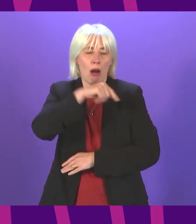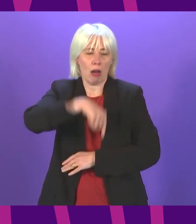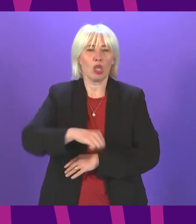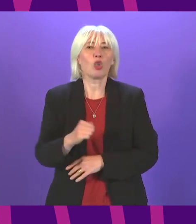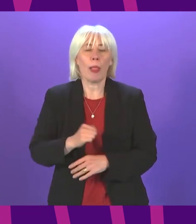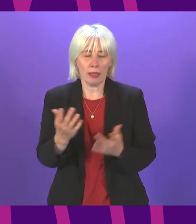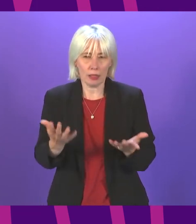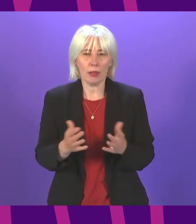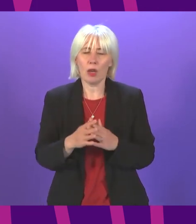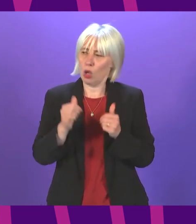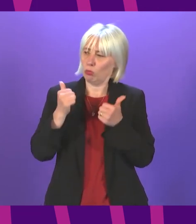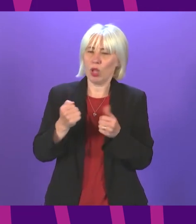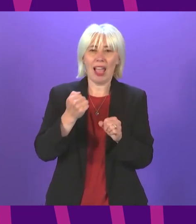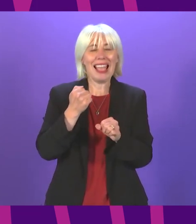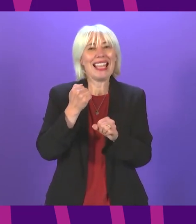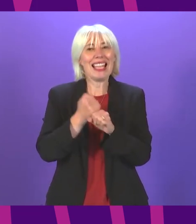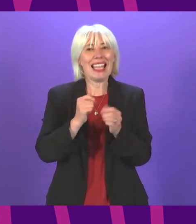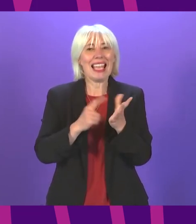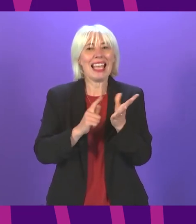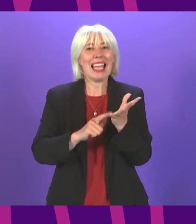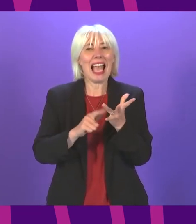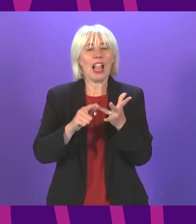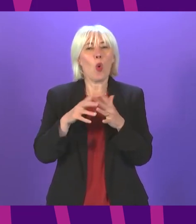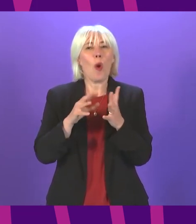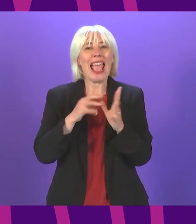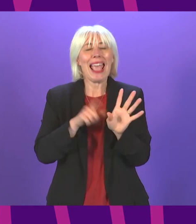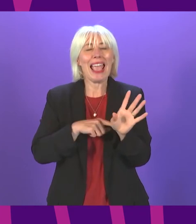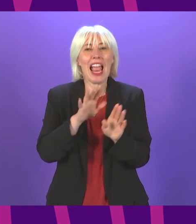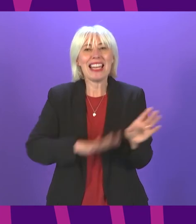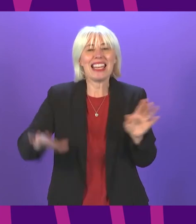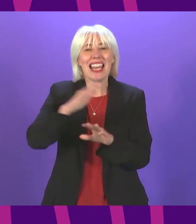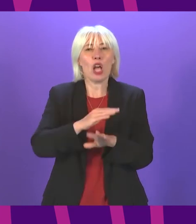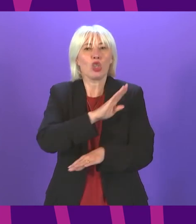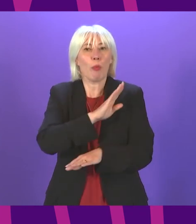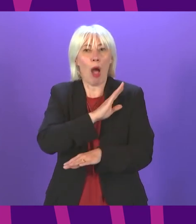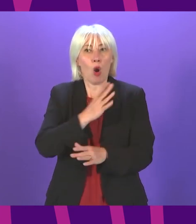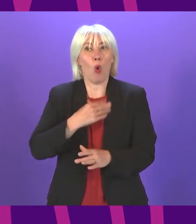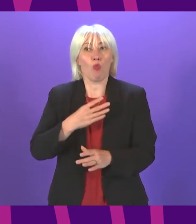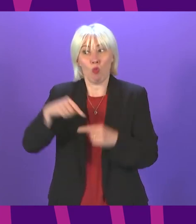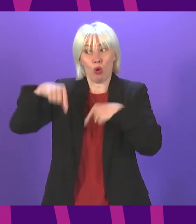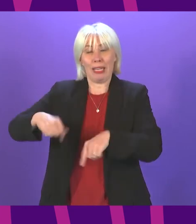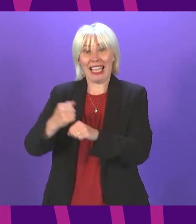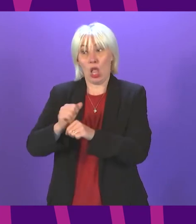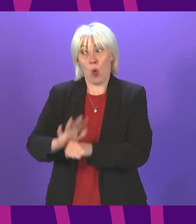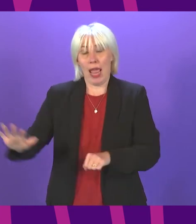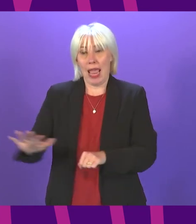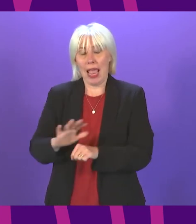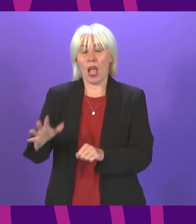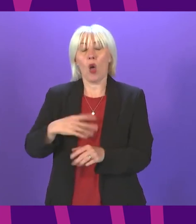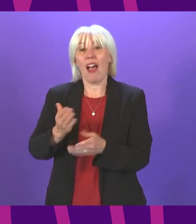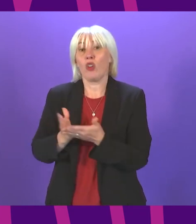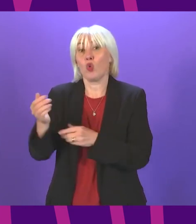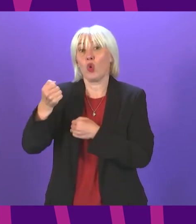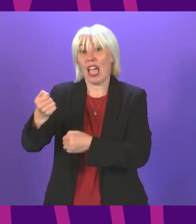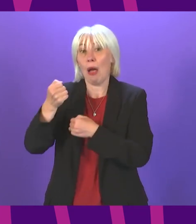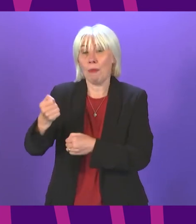highlight the work of the Galloway National Park Association who are lobbying for it to be located in Galloway particularly through their new campaign